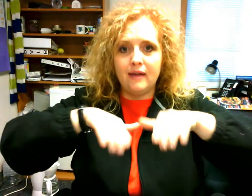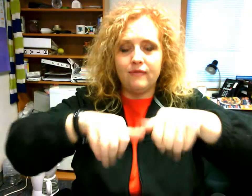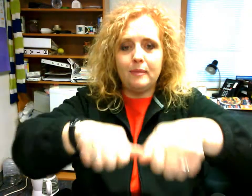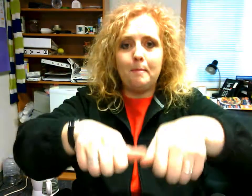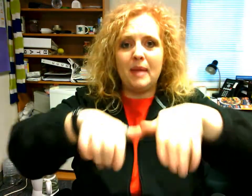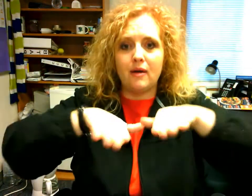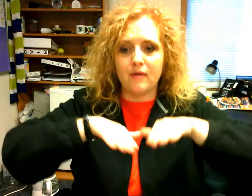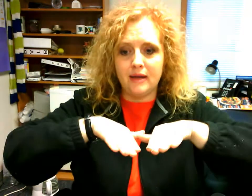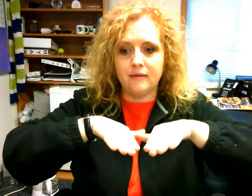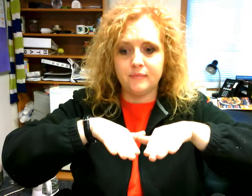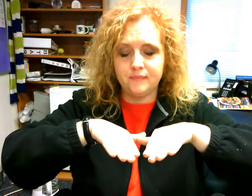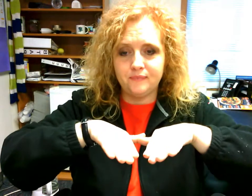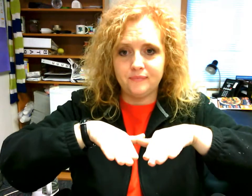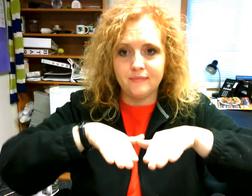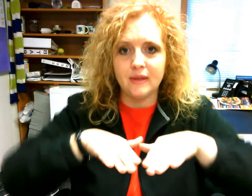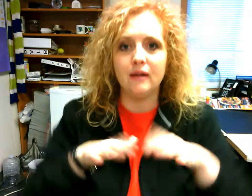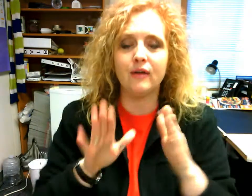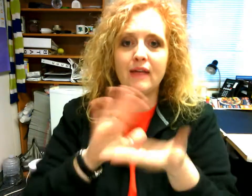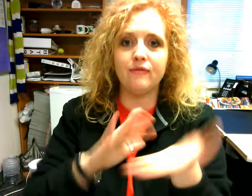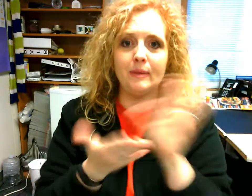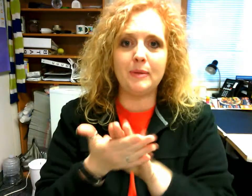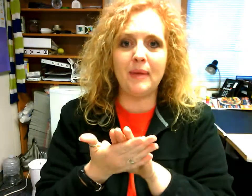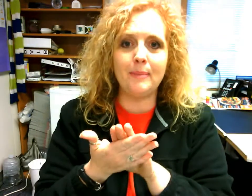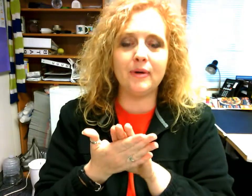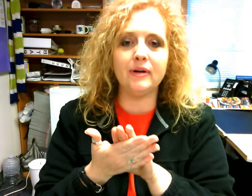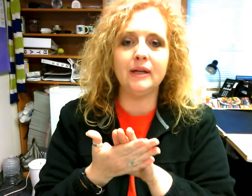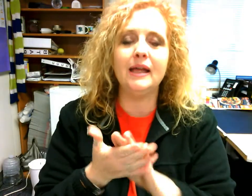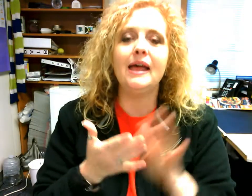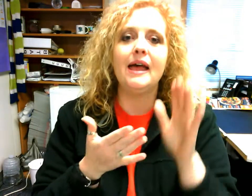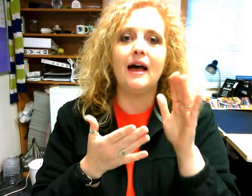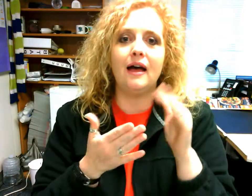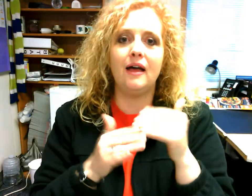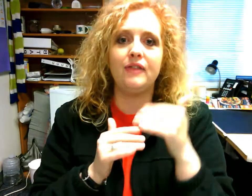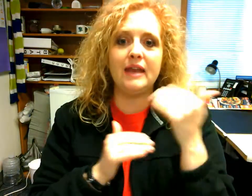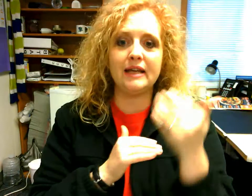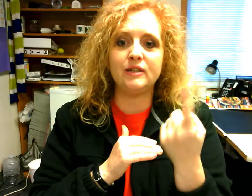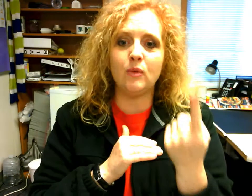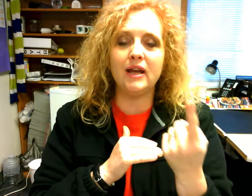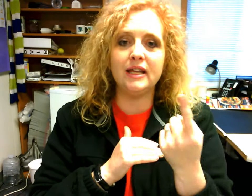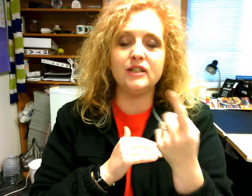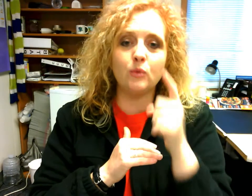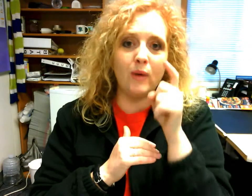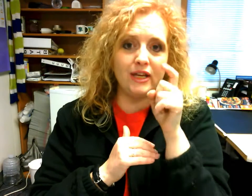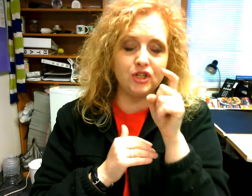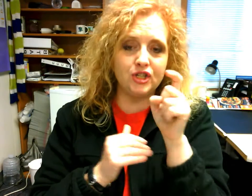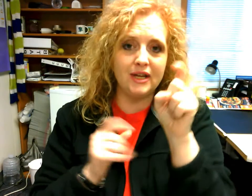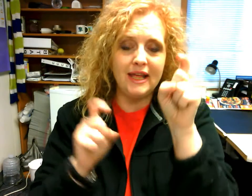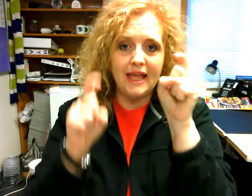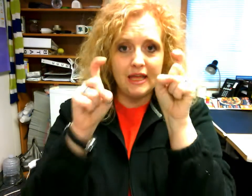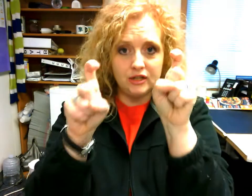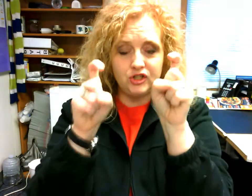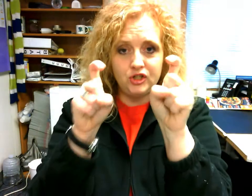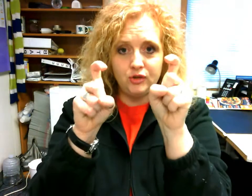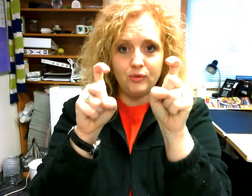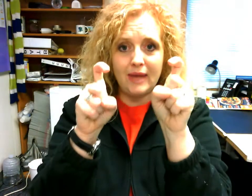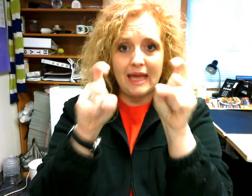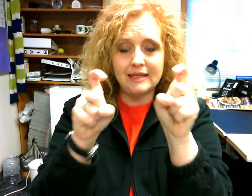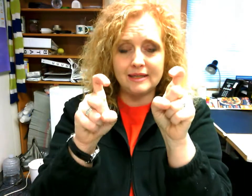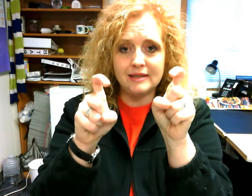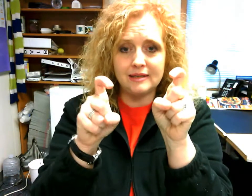berry okay flip the paper uh the next one is which and it's two X's